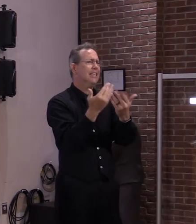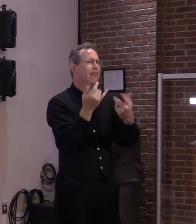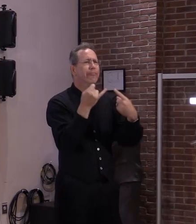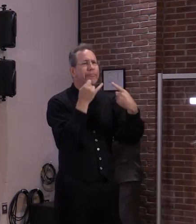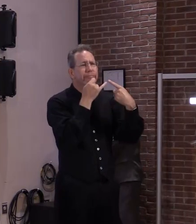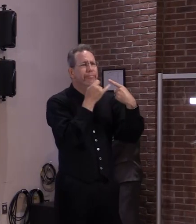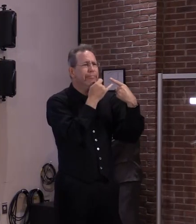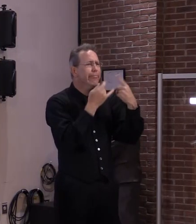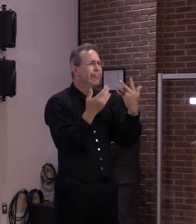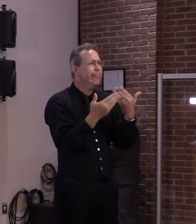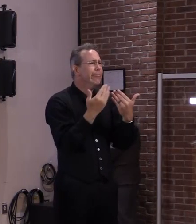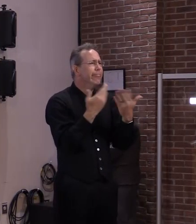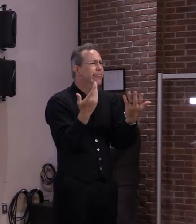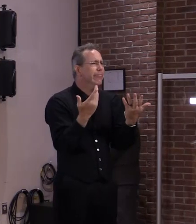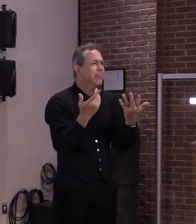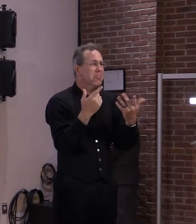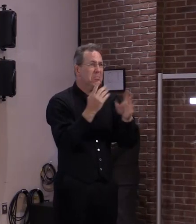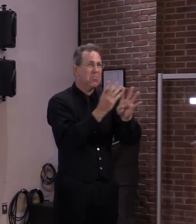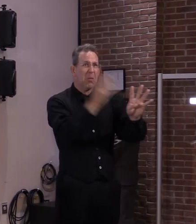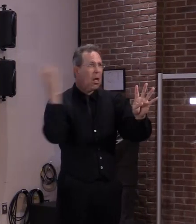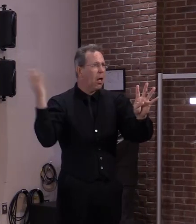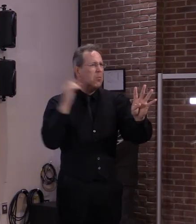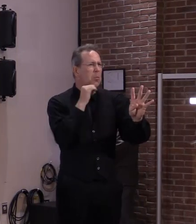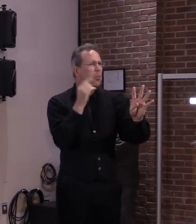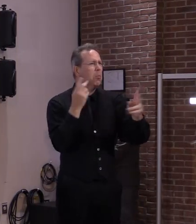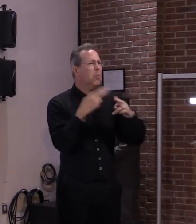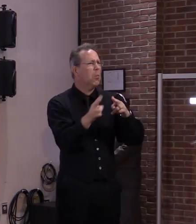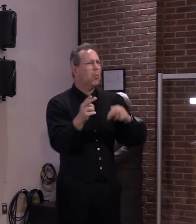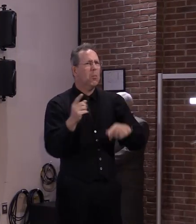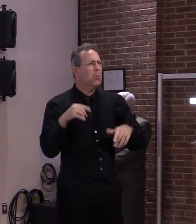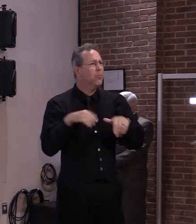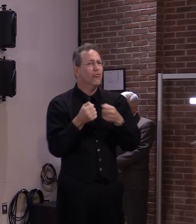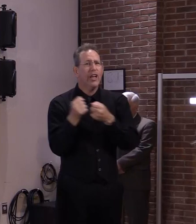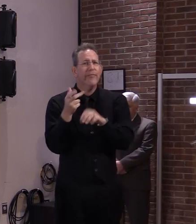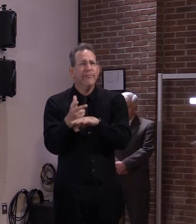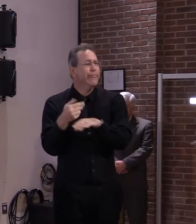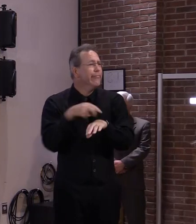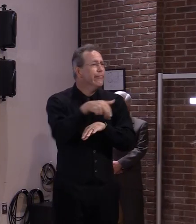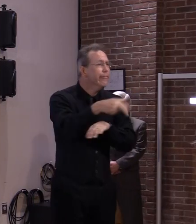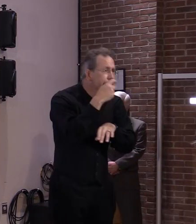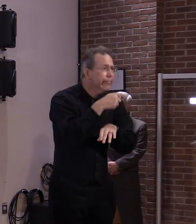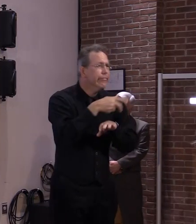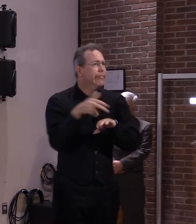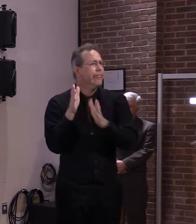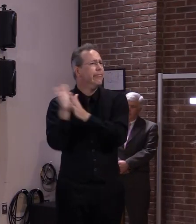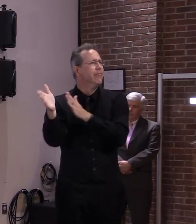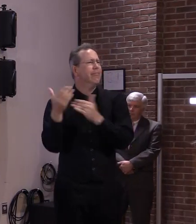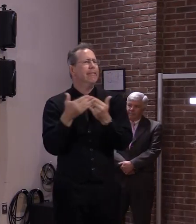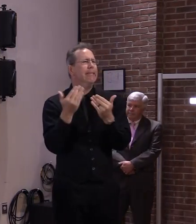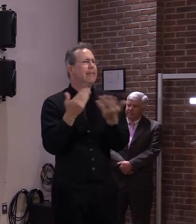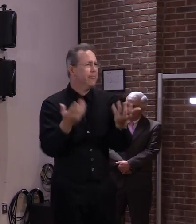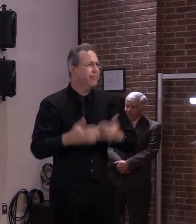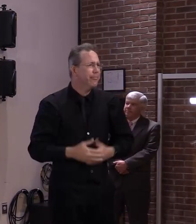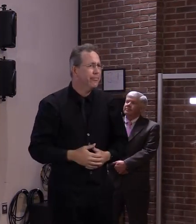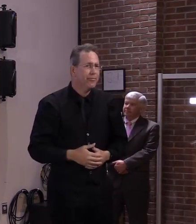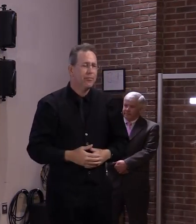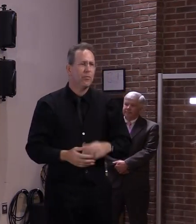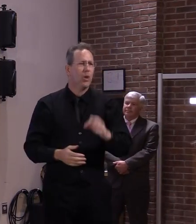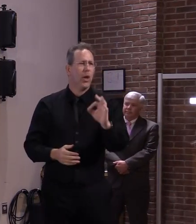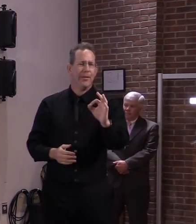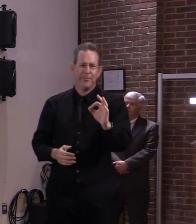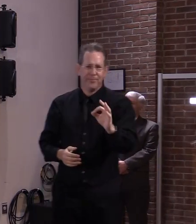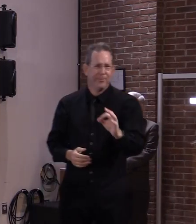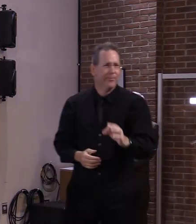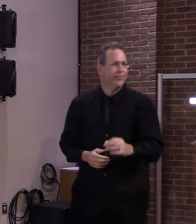to one of our testing centers and get tested. Thank you so much. And I believe we still have 16 or 17